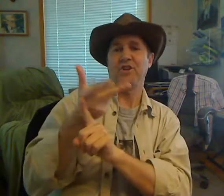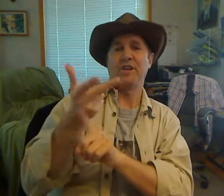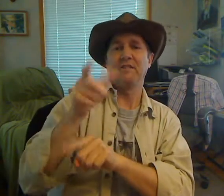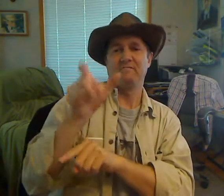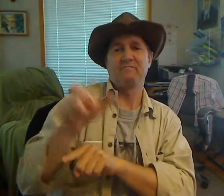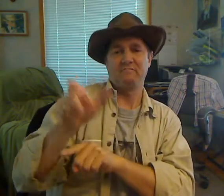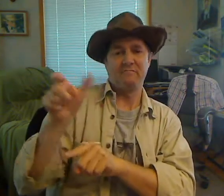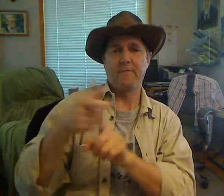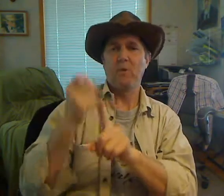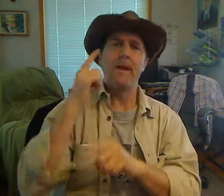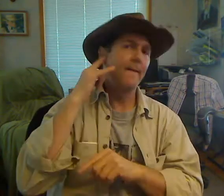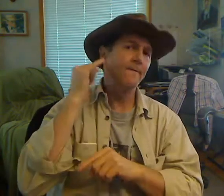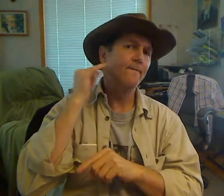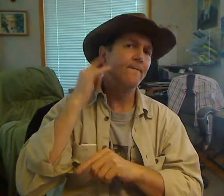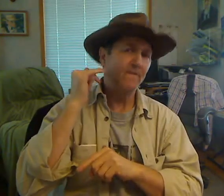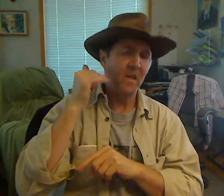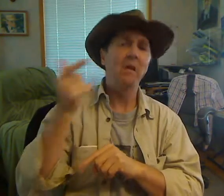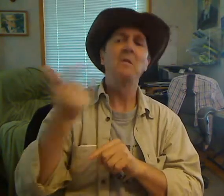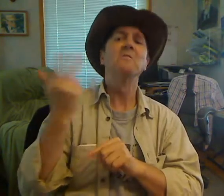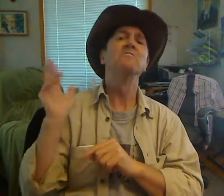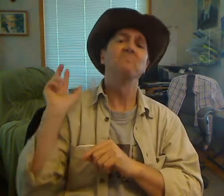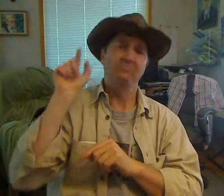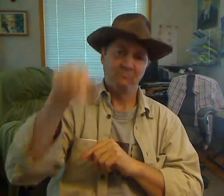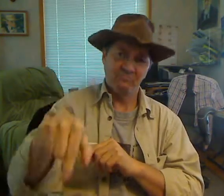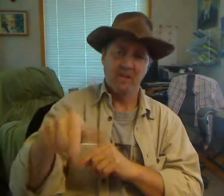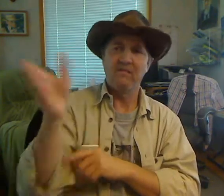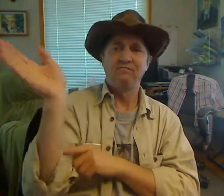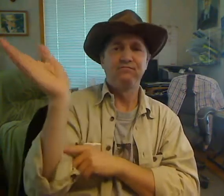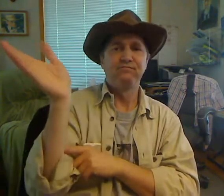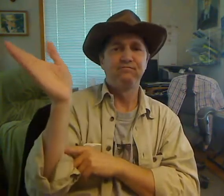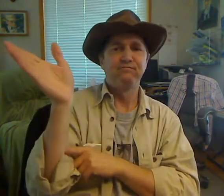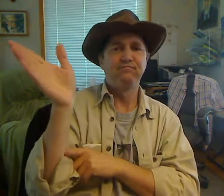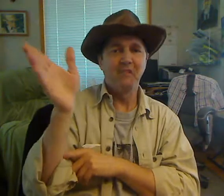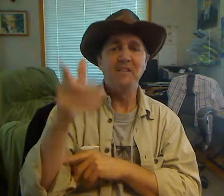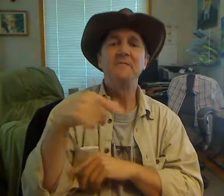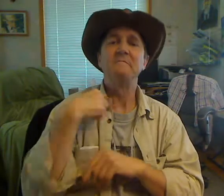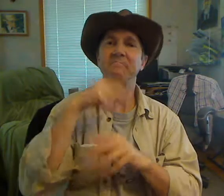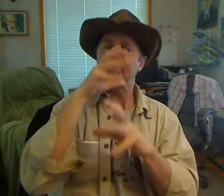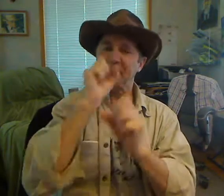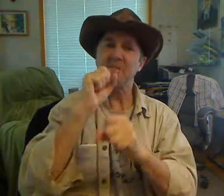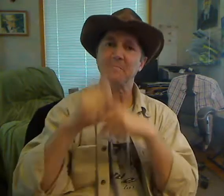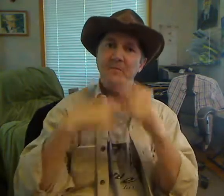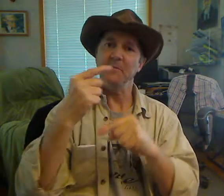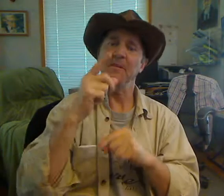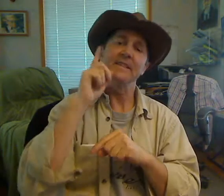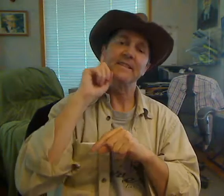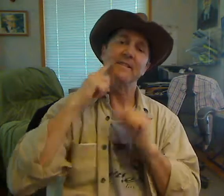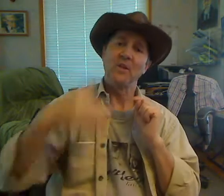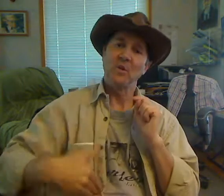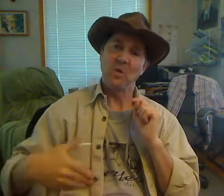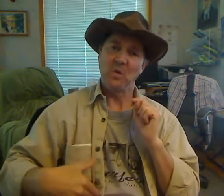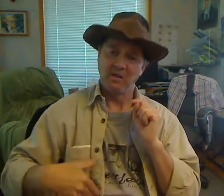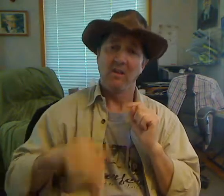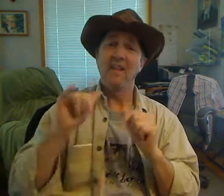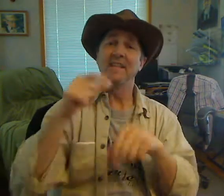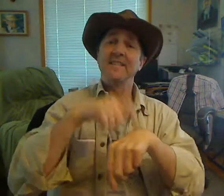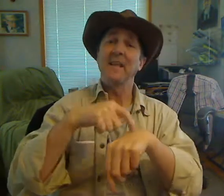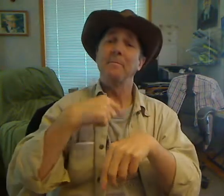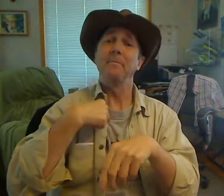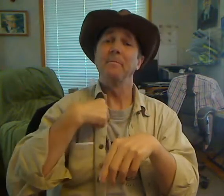are thinking about having a baby. According to this American study, diabetic women who get pregnant are three to four times more likely